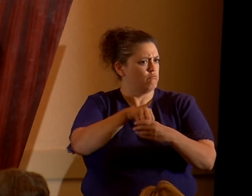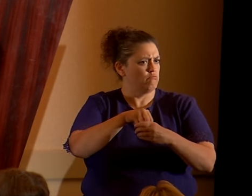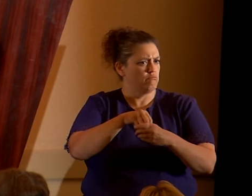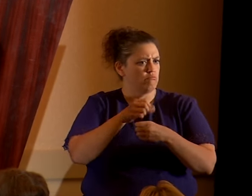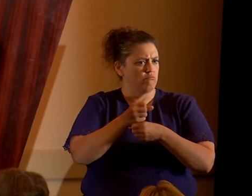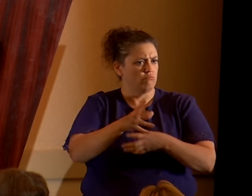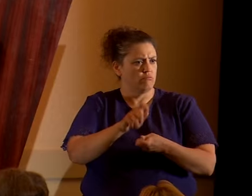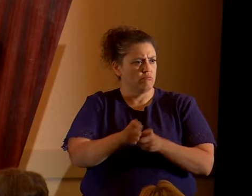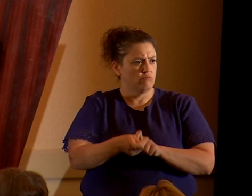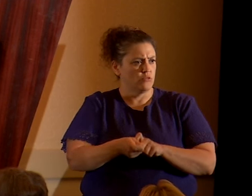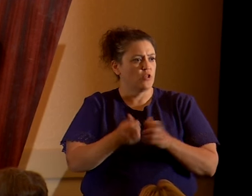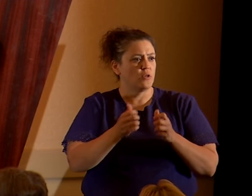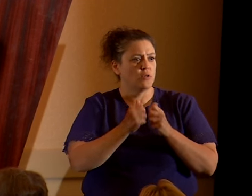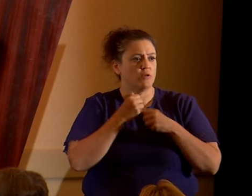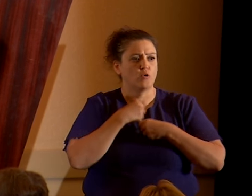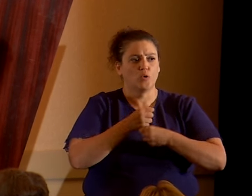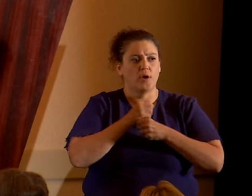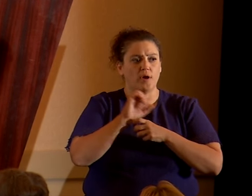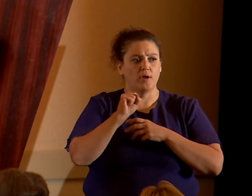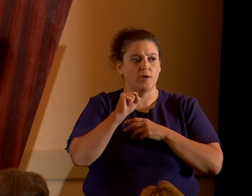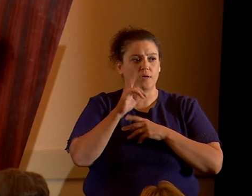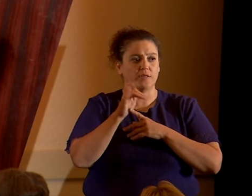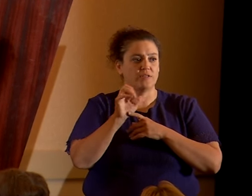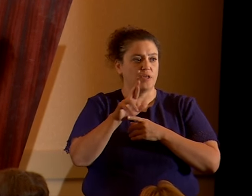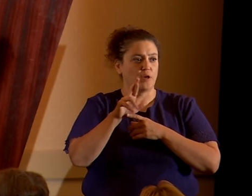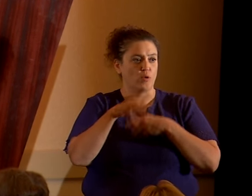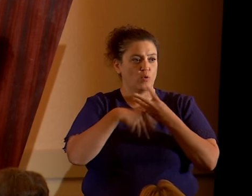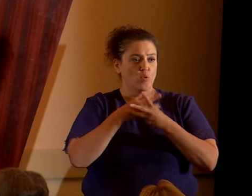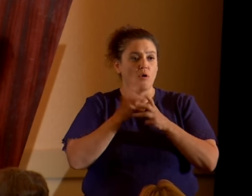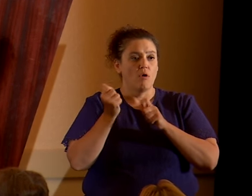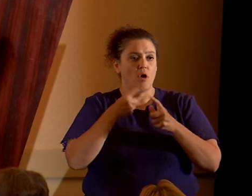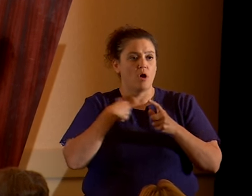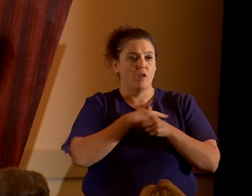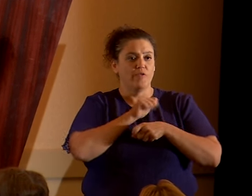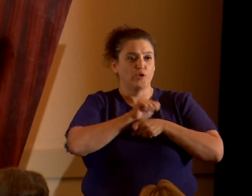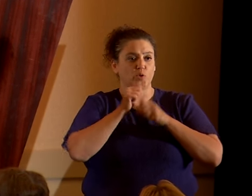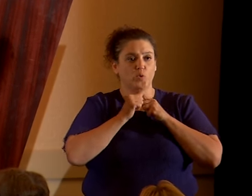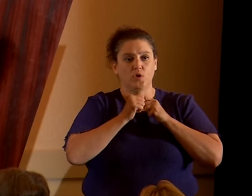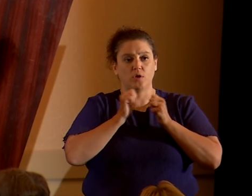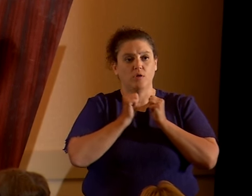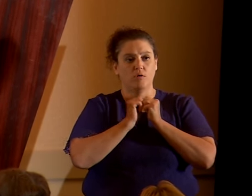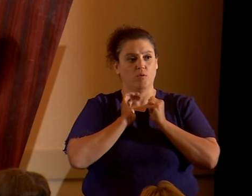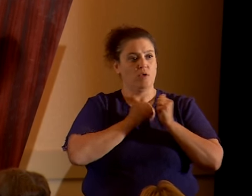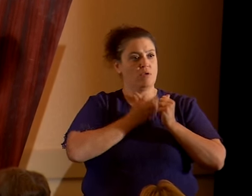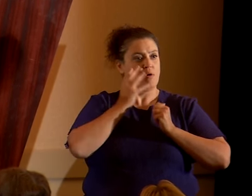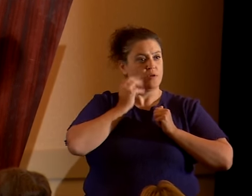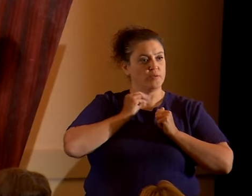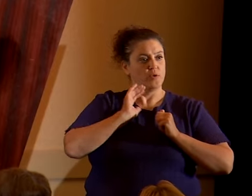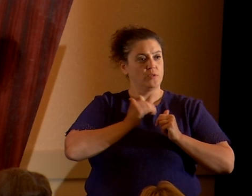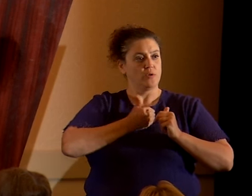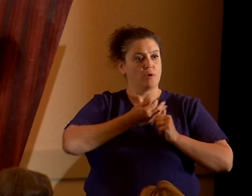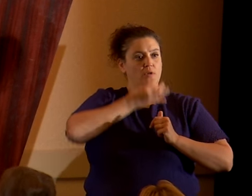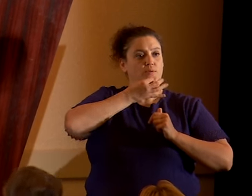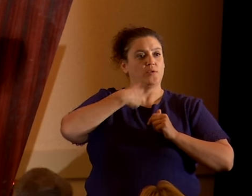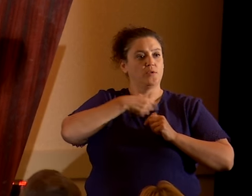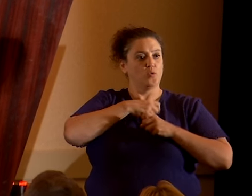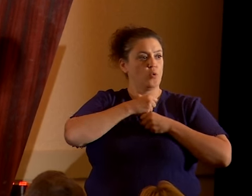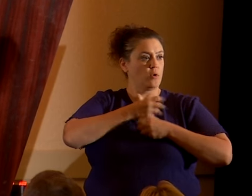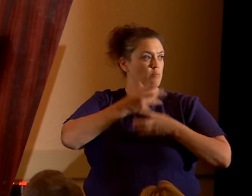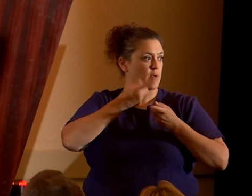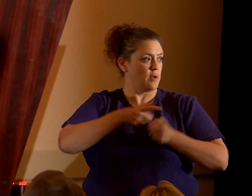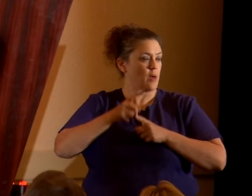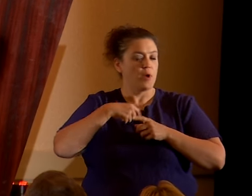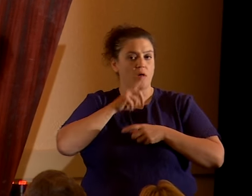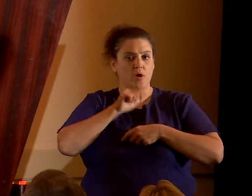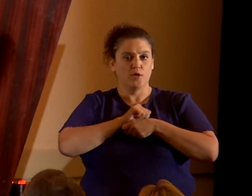secular world? All of us work together with our experience and expertise. We can make this happen. And I truly